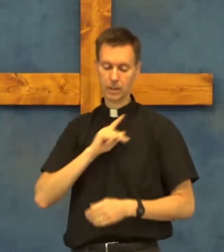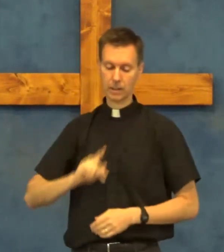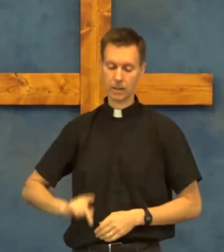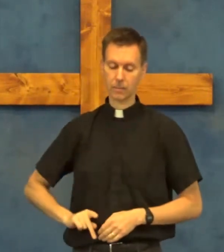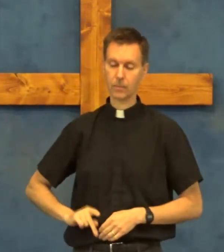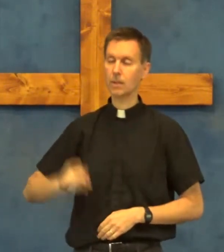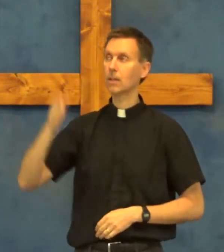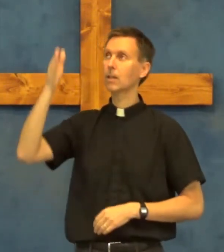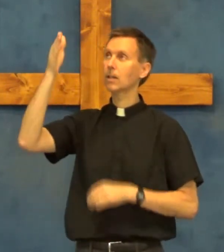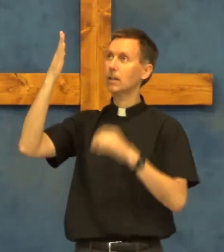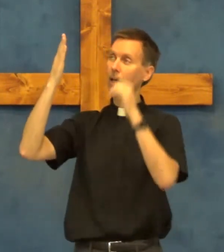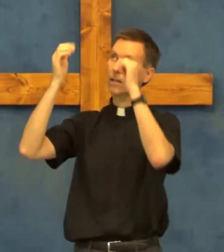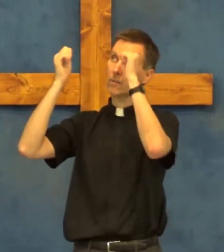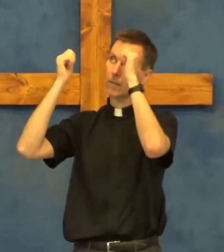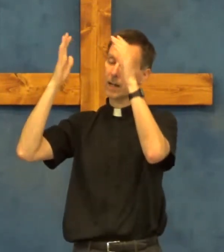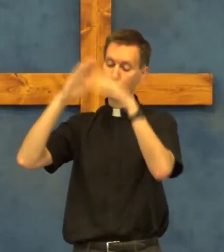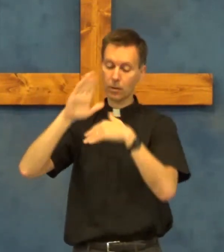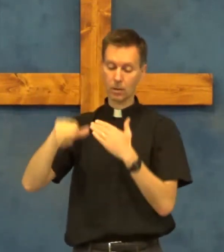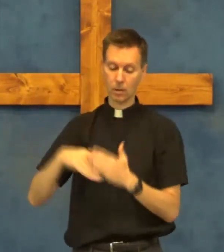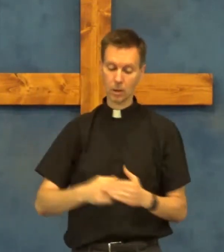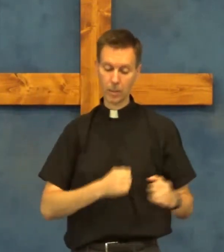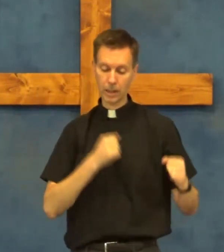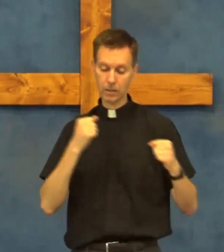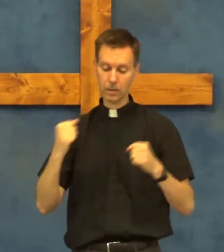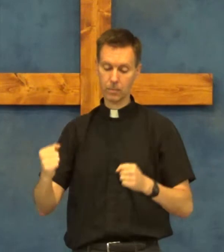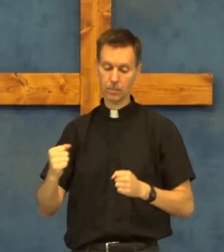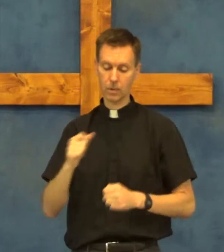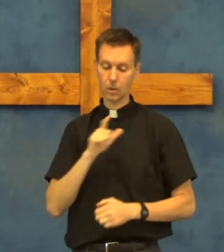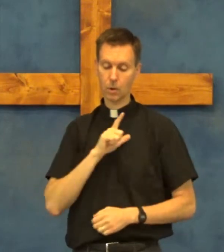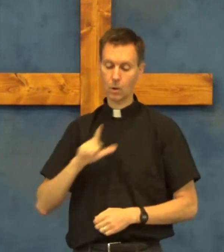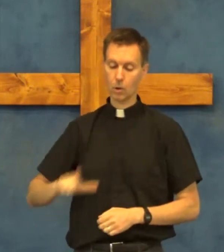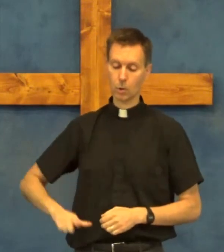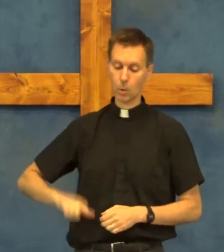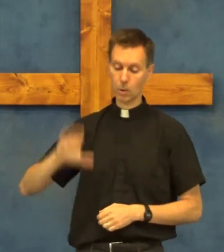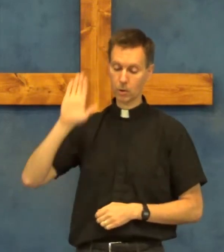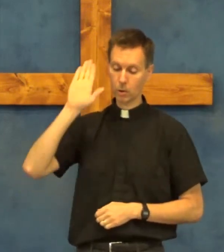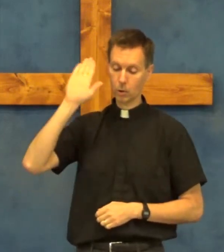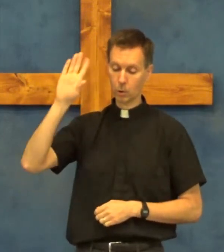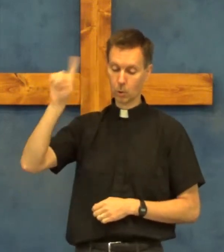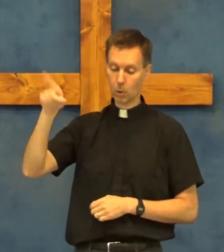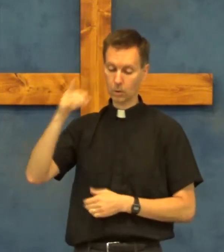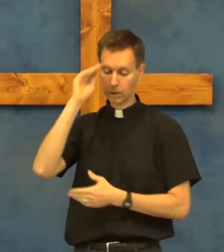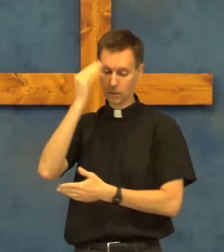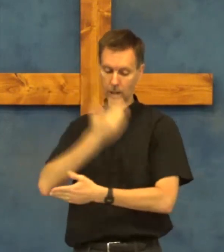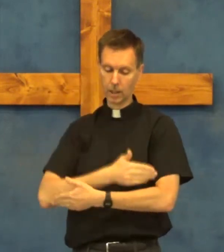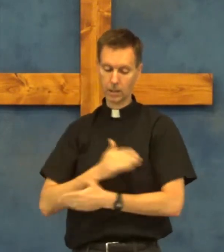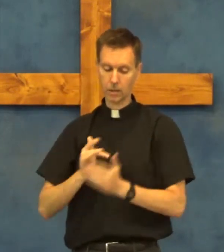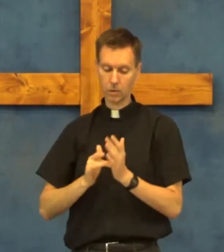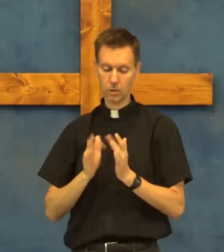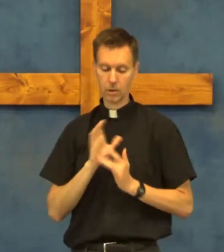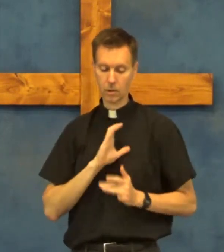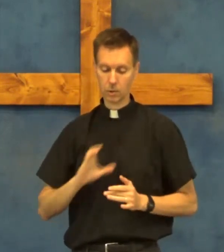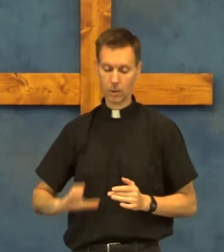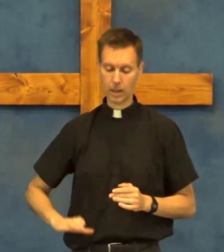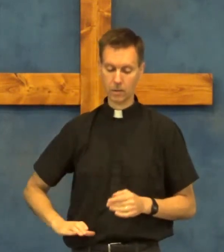King. God the Father, almighty. Lord, your only Son, Jesus Christ.